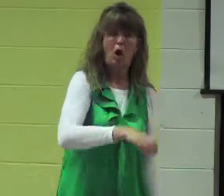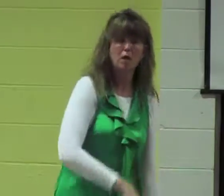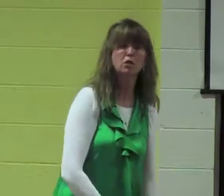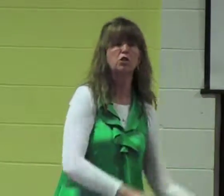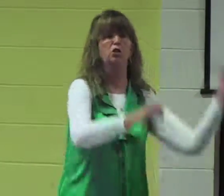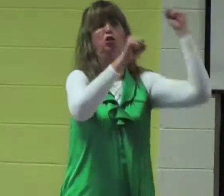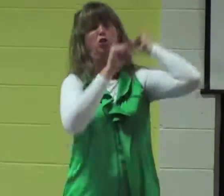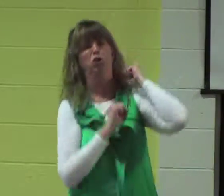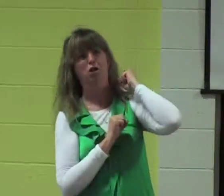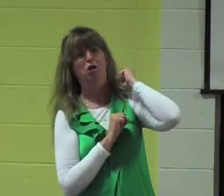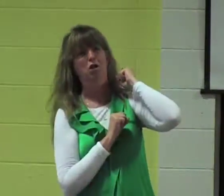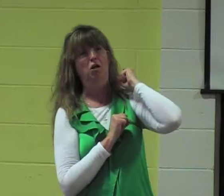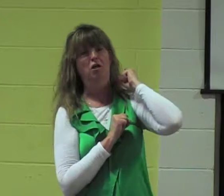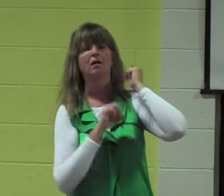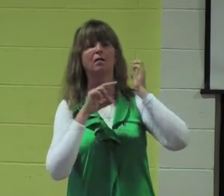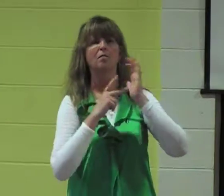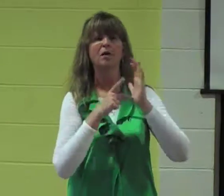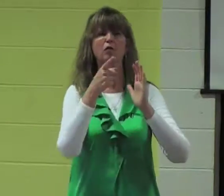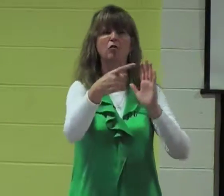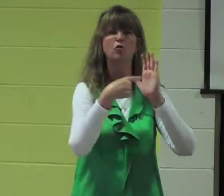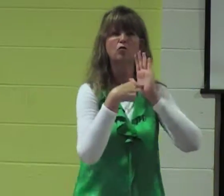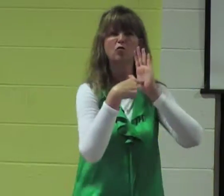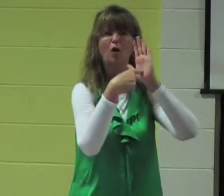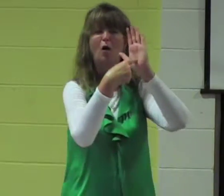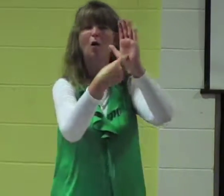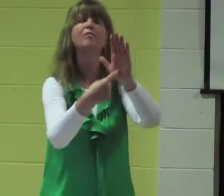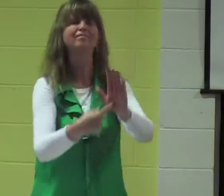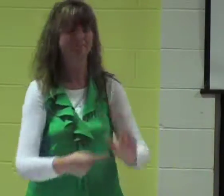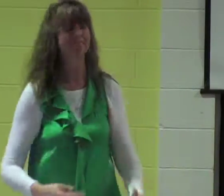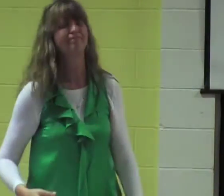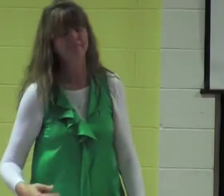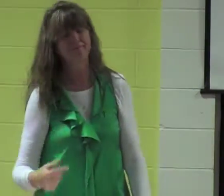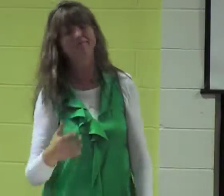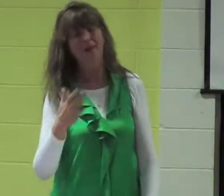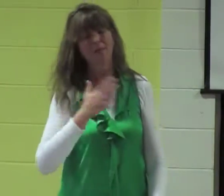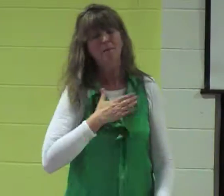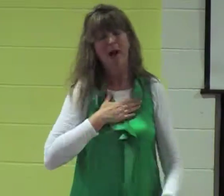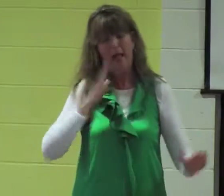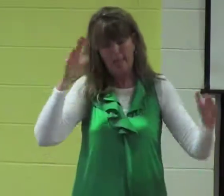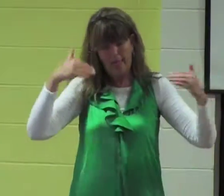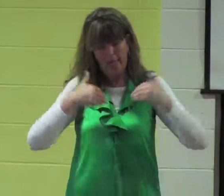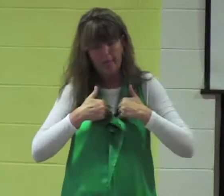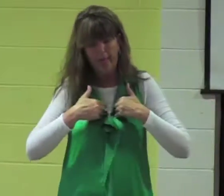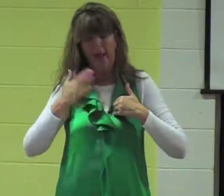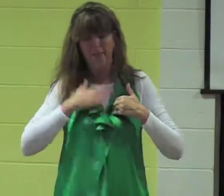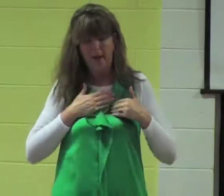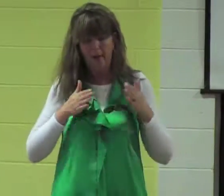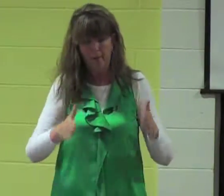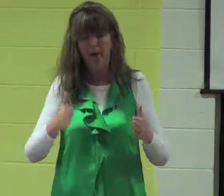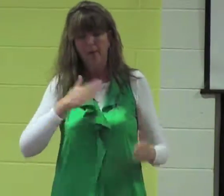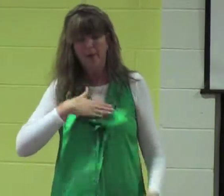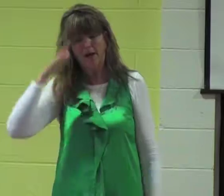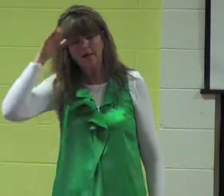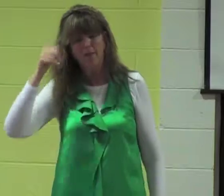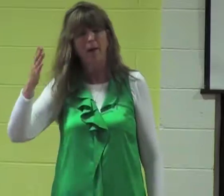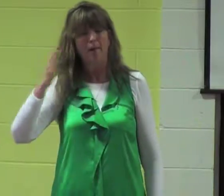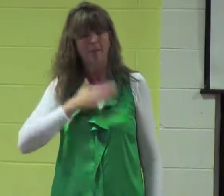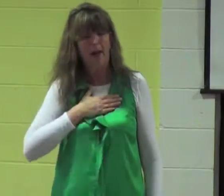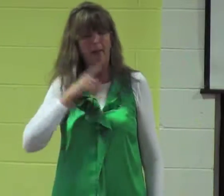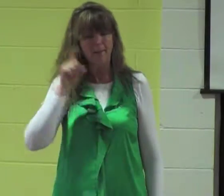just throw those away, pick up the cross, and show that you have accepted